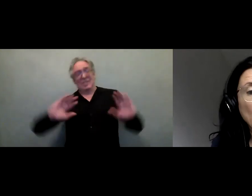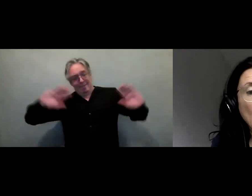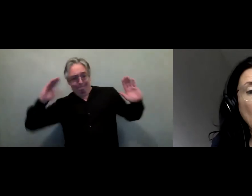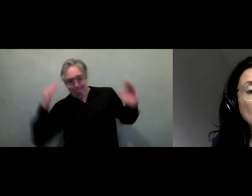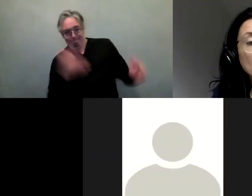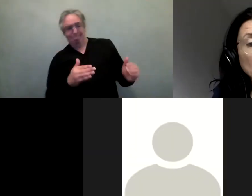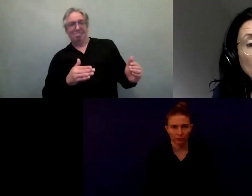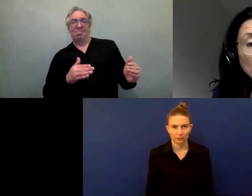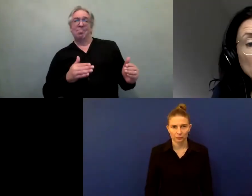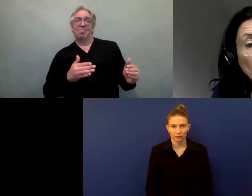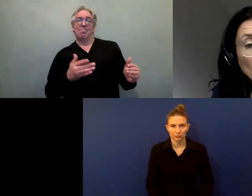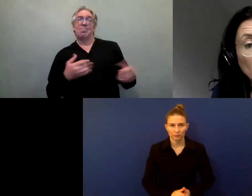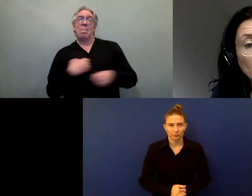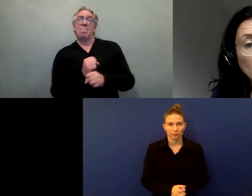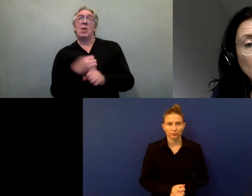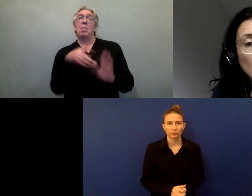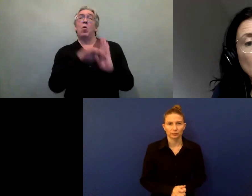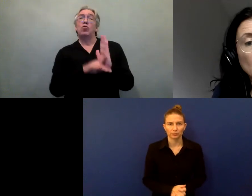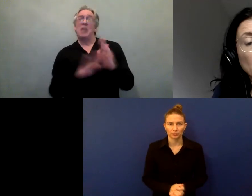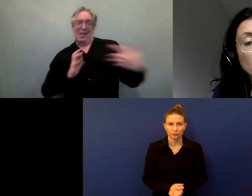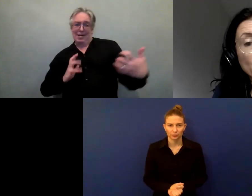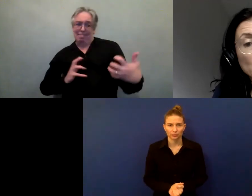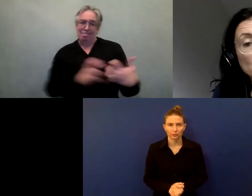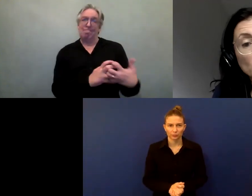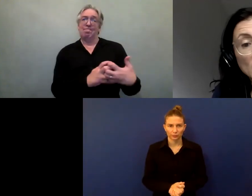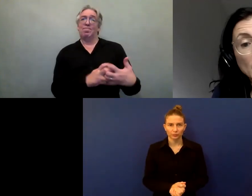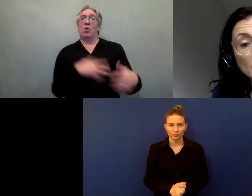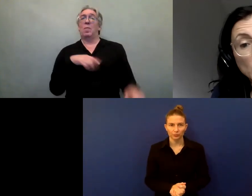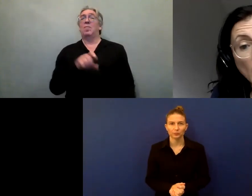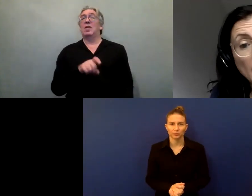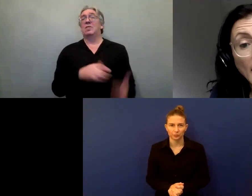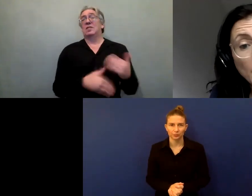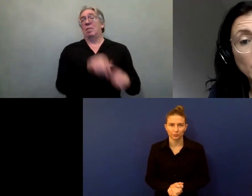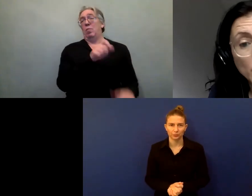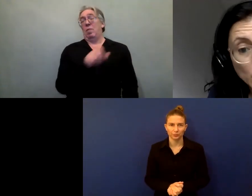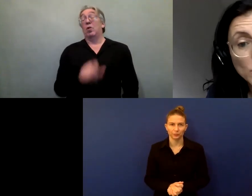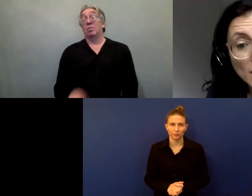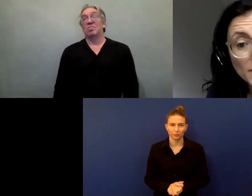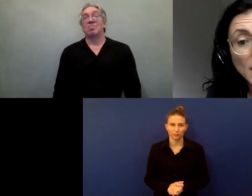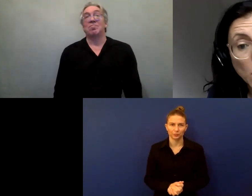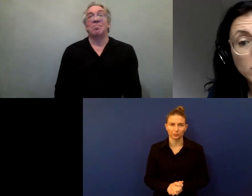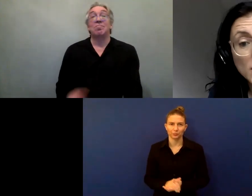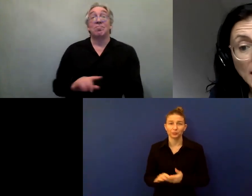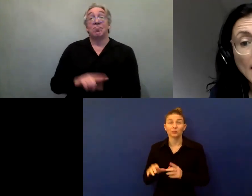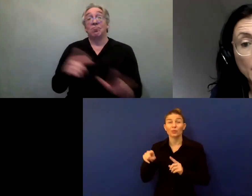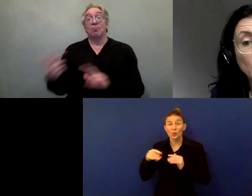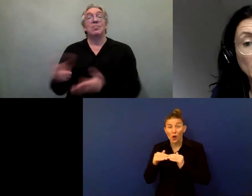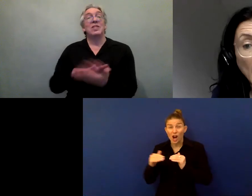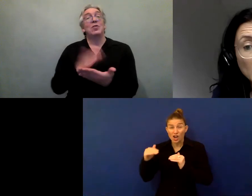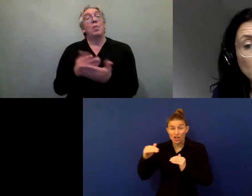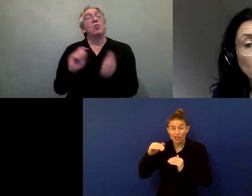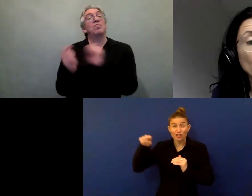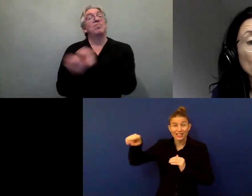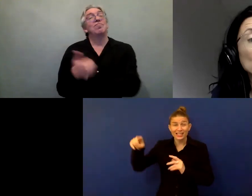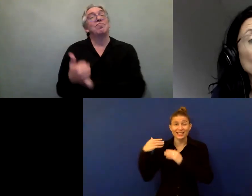And the increased burden persons with disabilities share can be reduced if stakeholders take appropriate